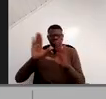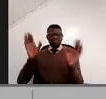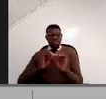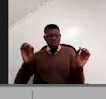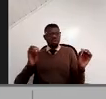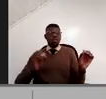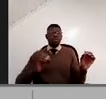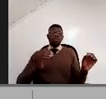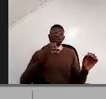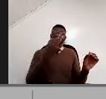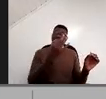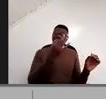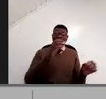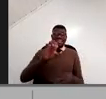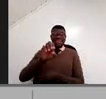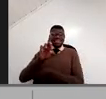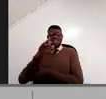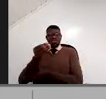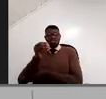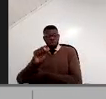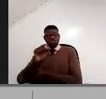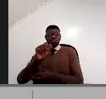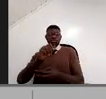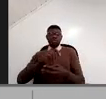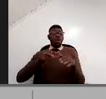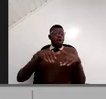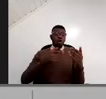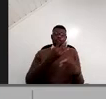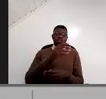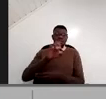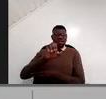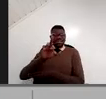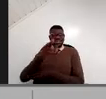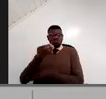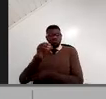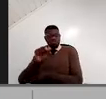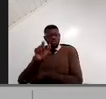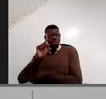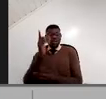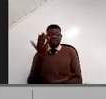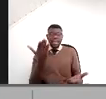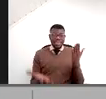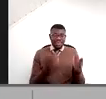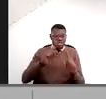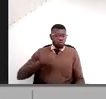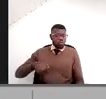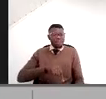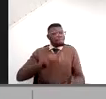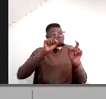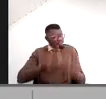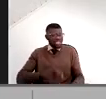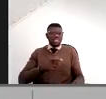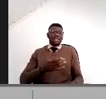or four euros per kilo in air freight. But for us, it's live or die if we pay 180